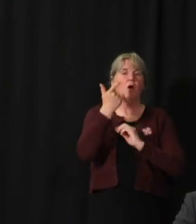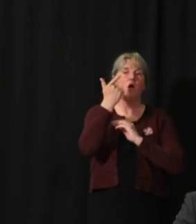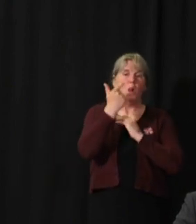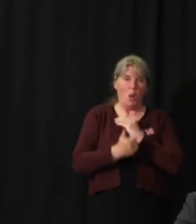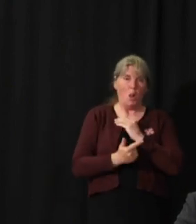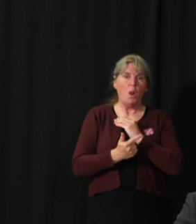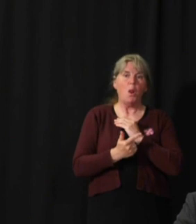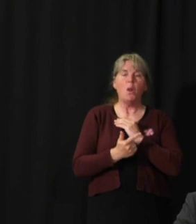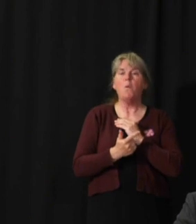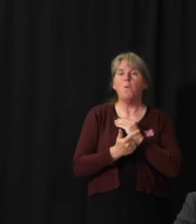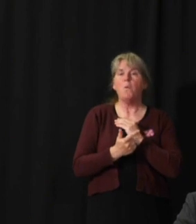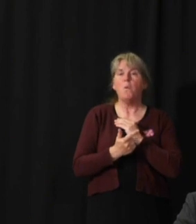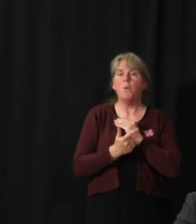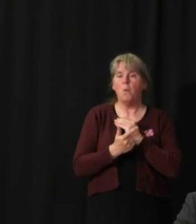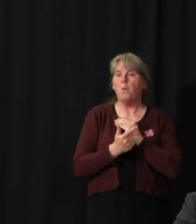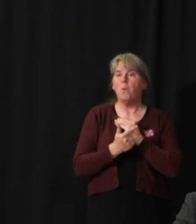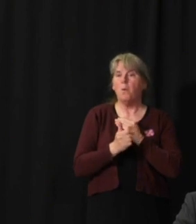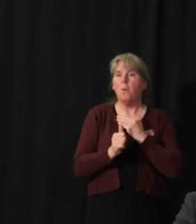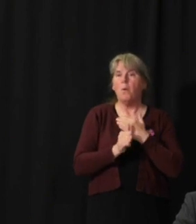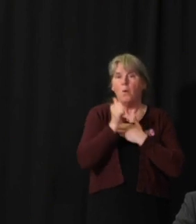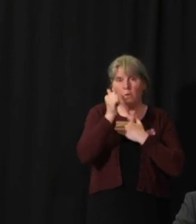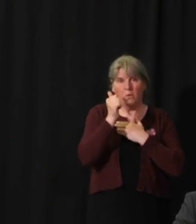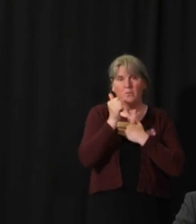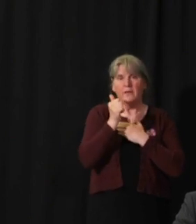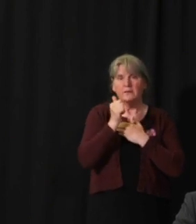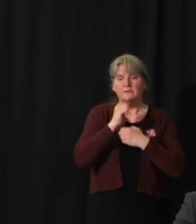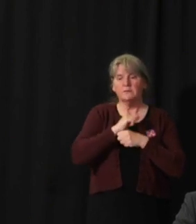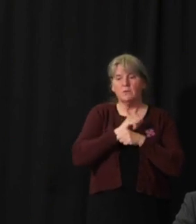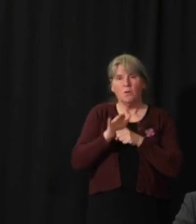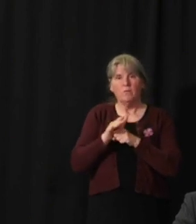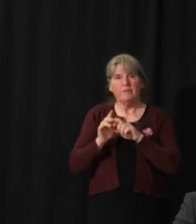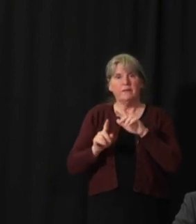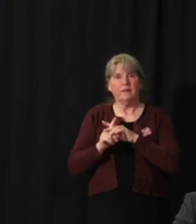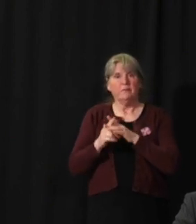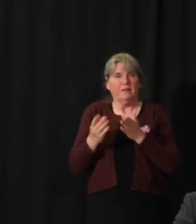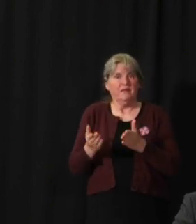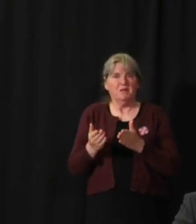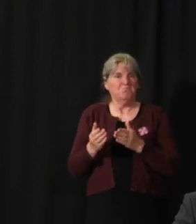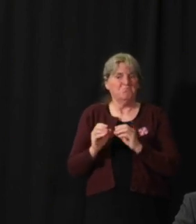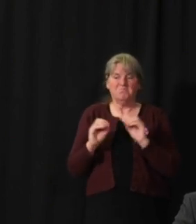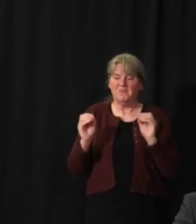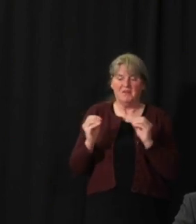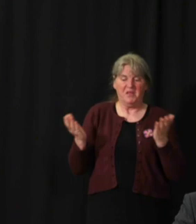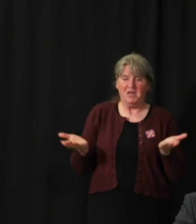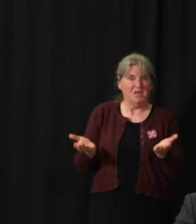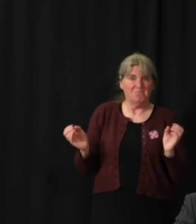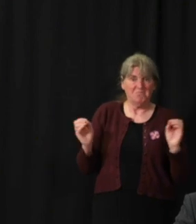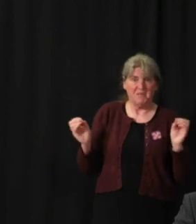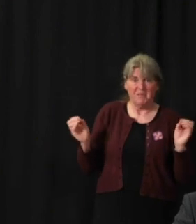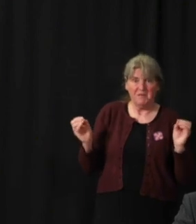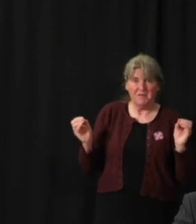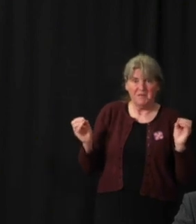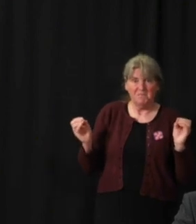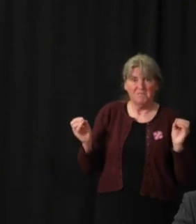prevalence of COVID in the territory and no documented prevalence at all in fact.